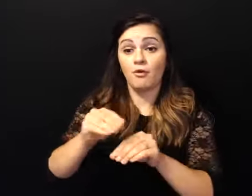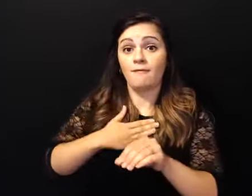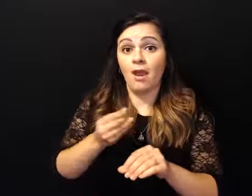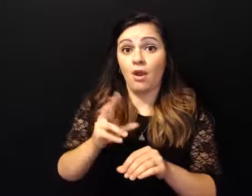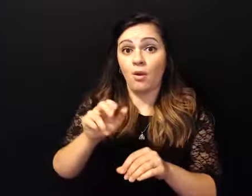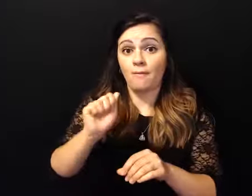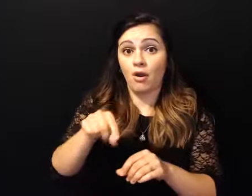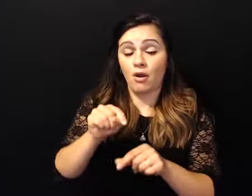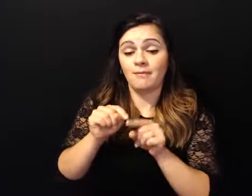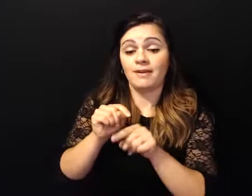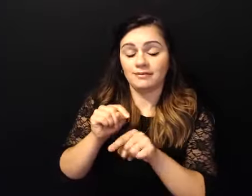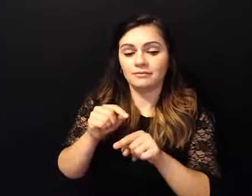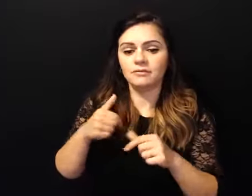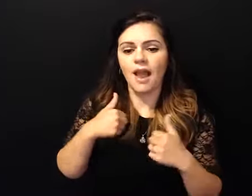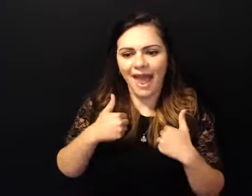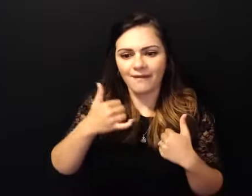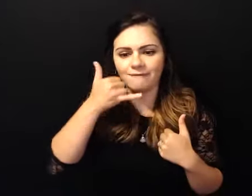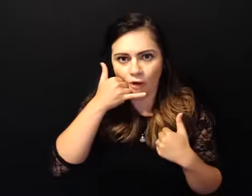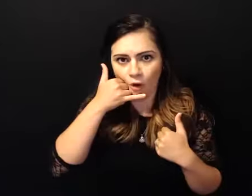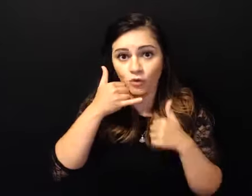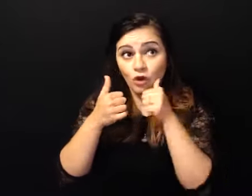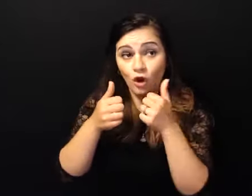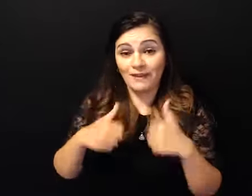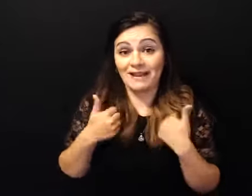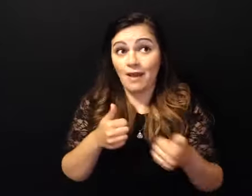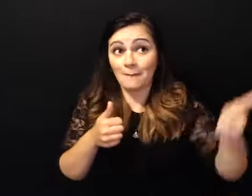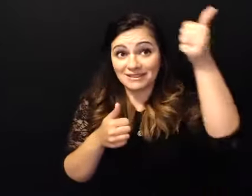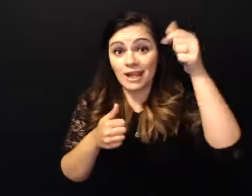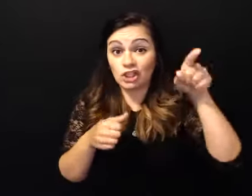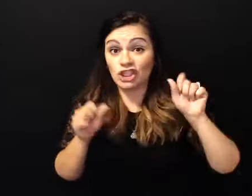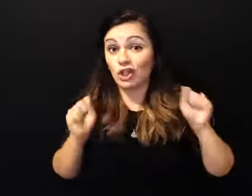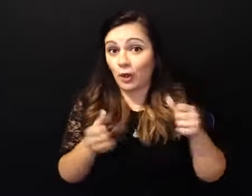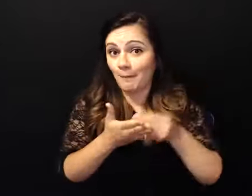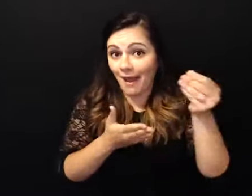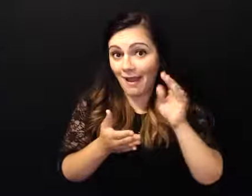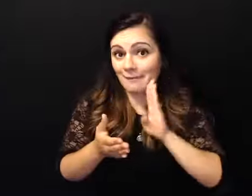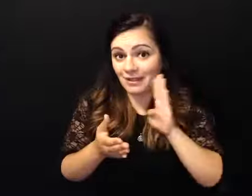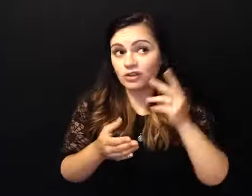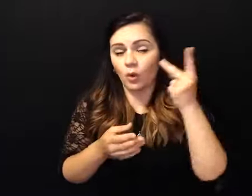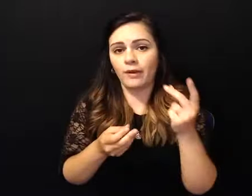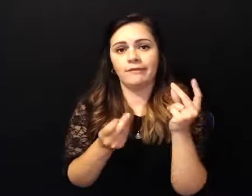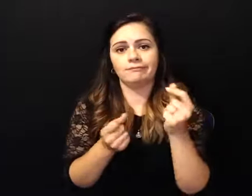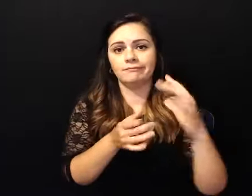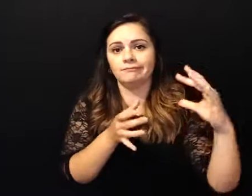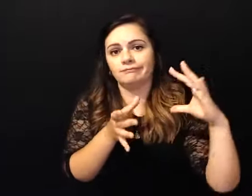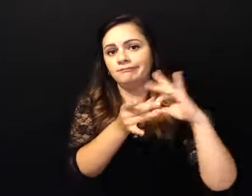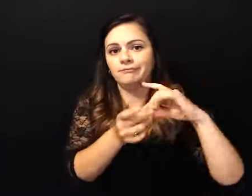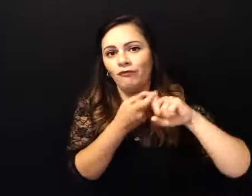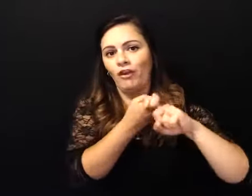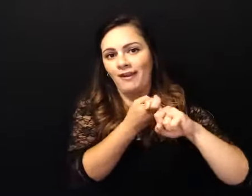had you know was able to buy beer so we formed a very fast friendship and uh she could come use my phone and i would she would